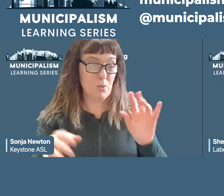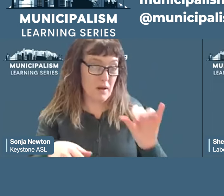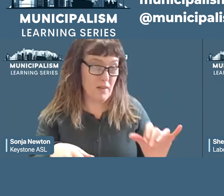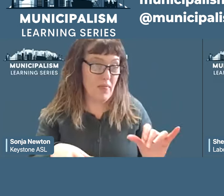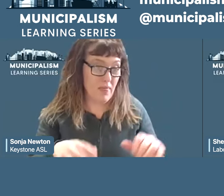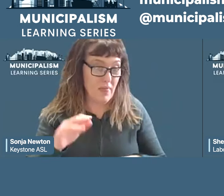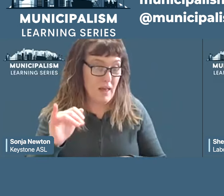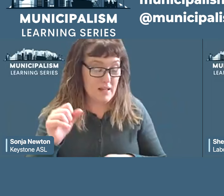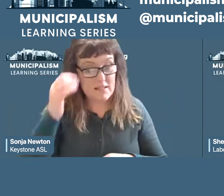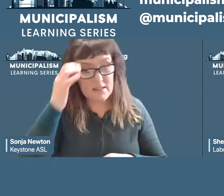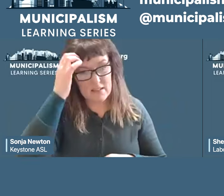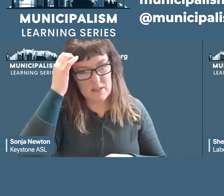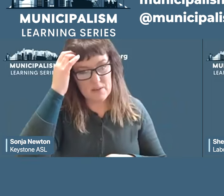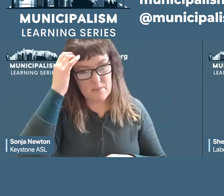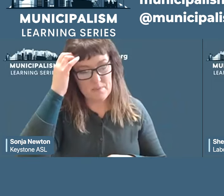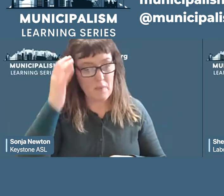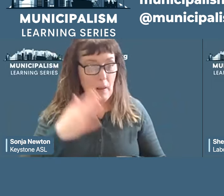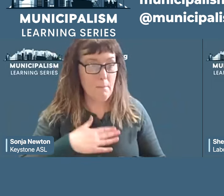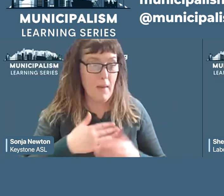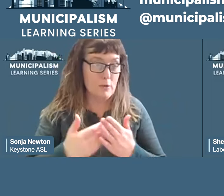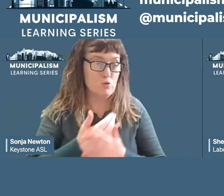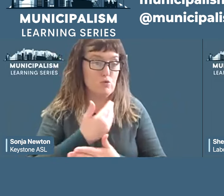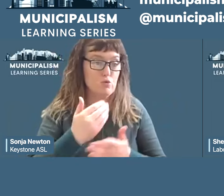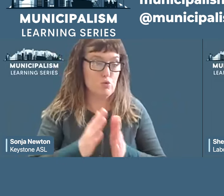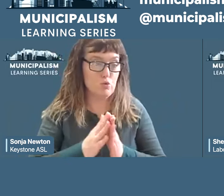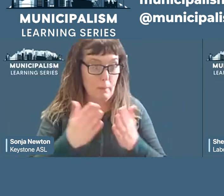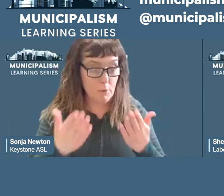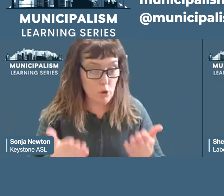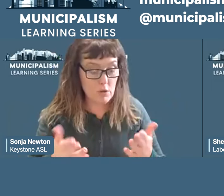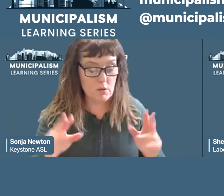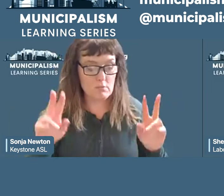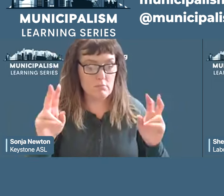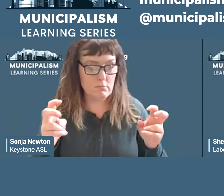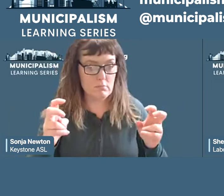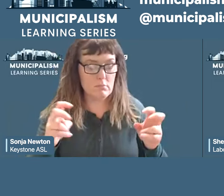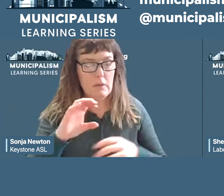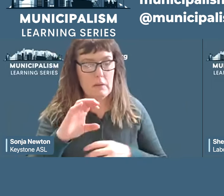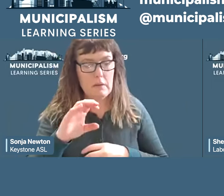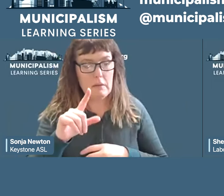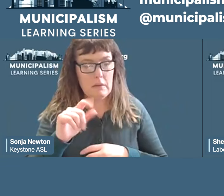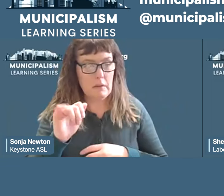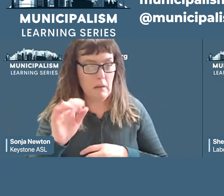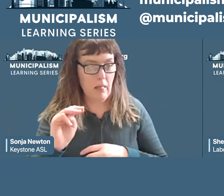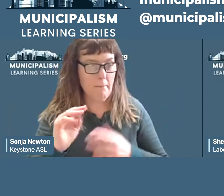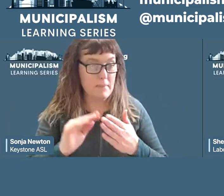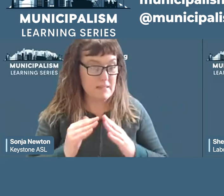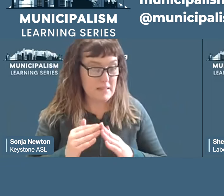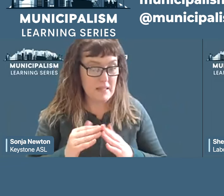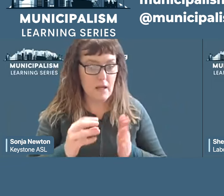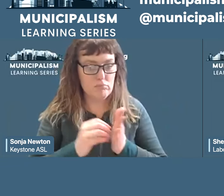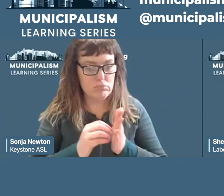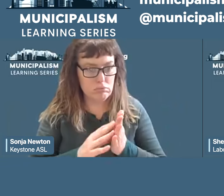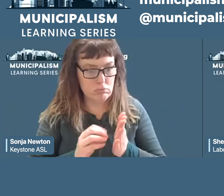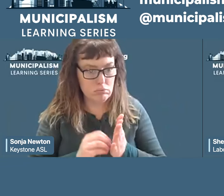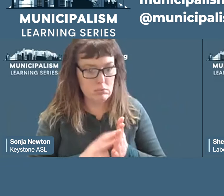In my new book, Claiming the City, I document hundreds of cases of socialist municipal governance around